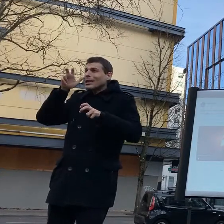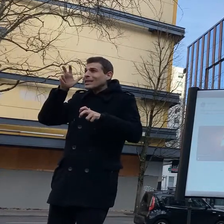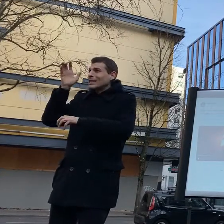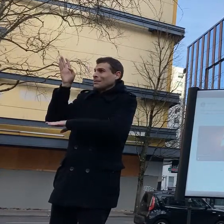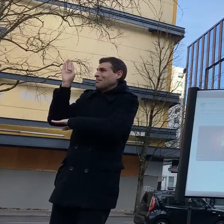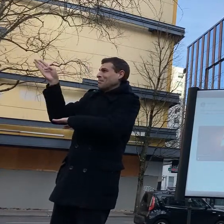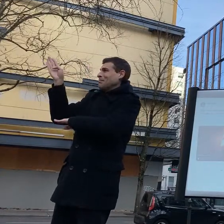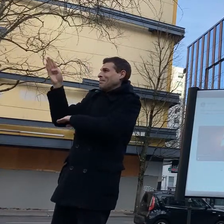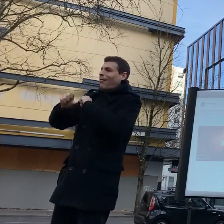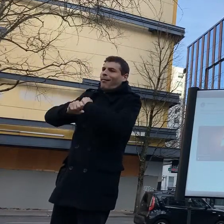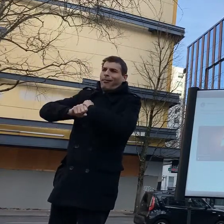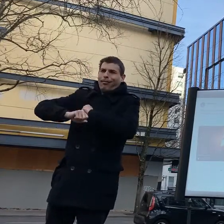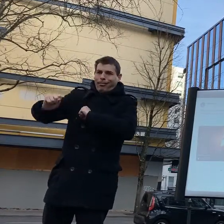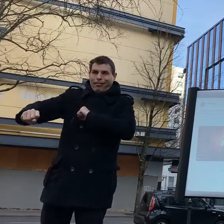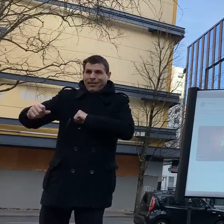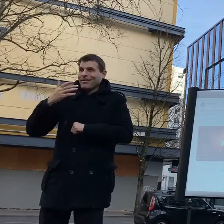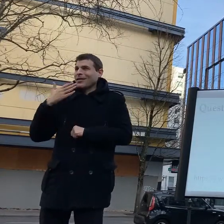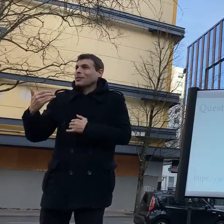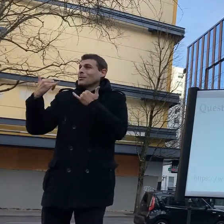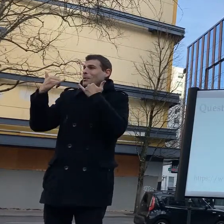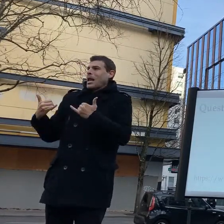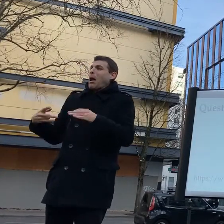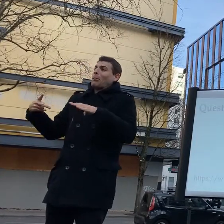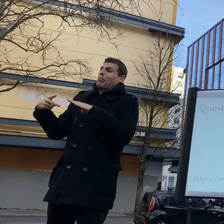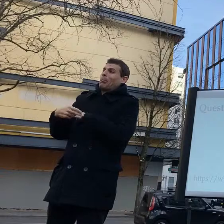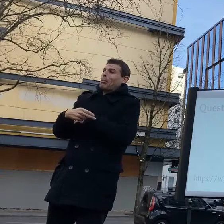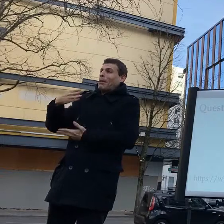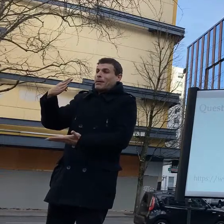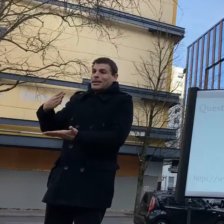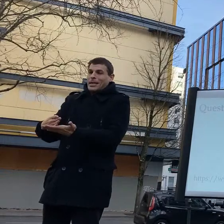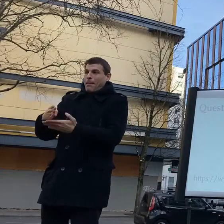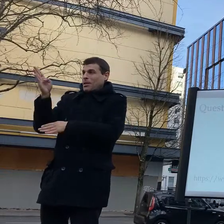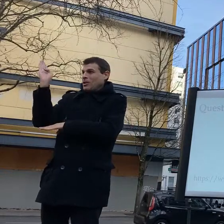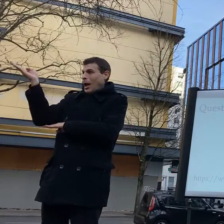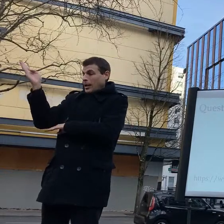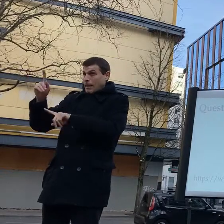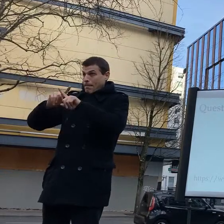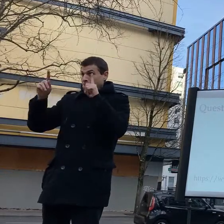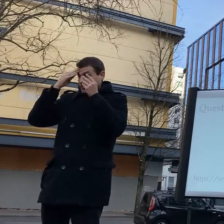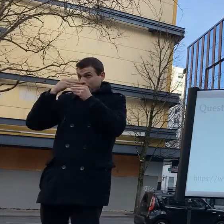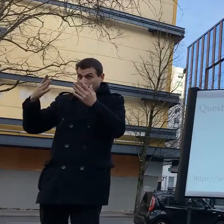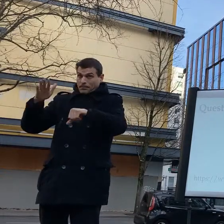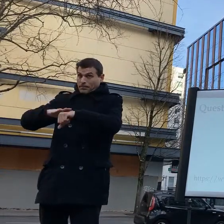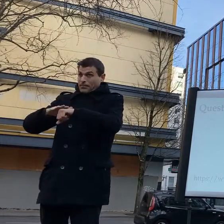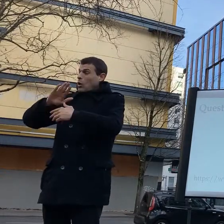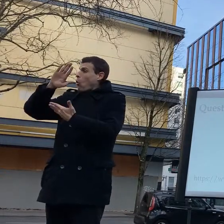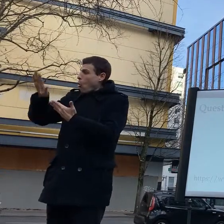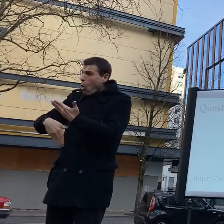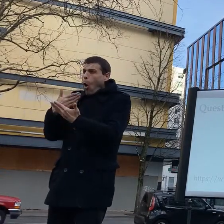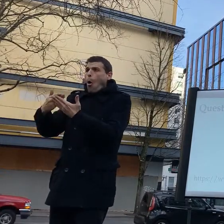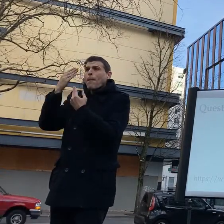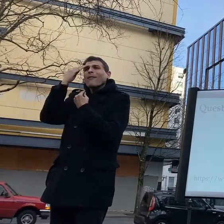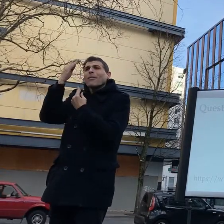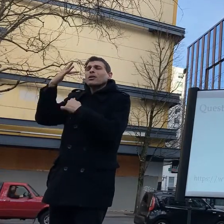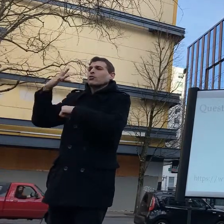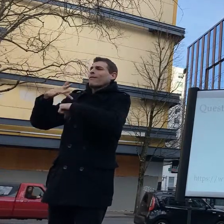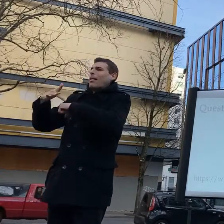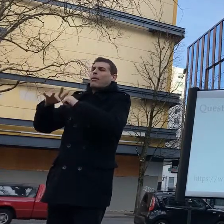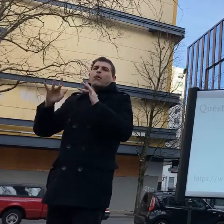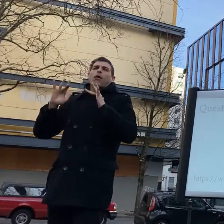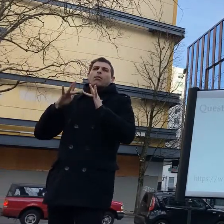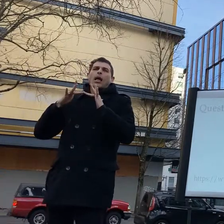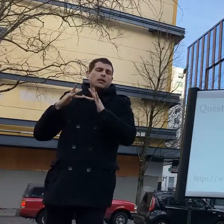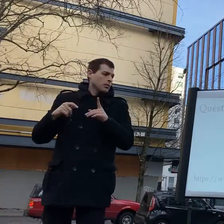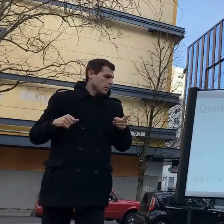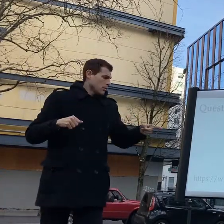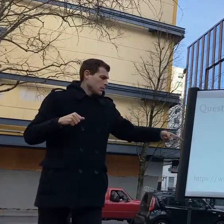um would you say the long-term environmental impact is going to be that's a really great question i'm going to repeat it